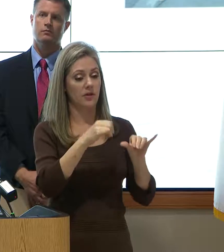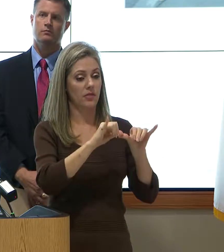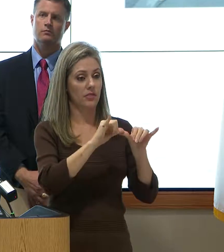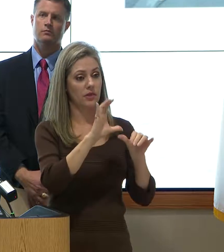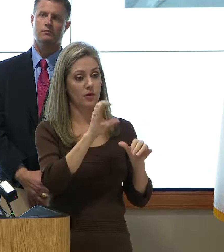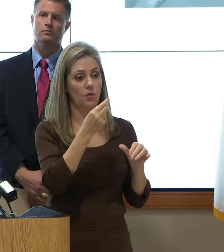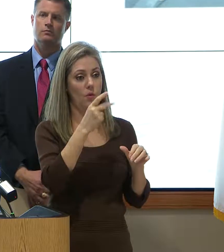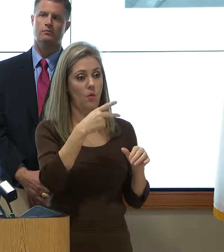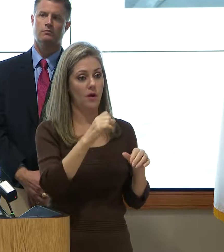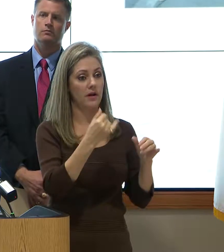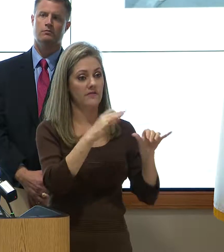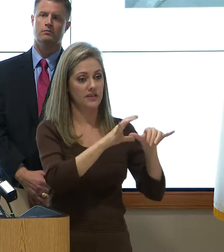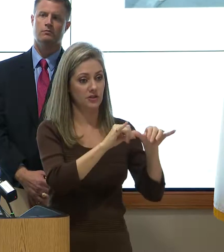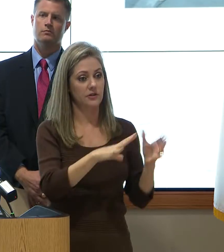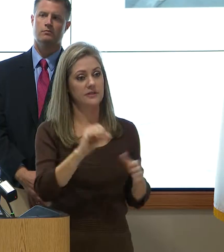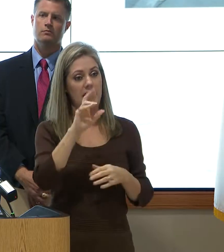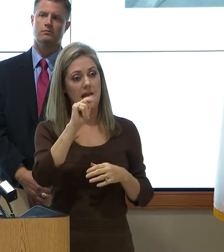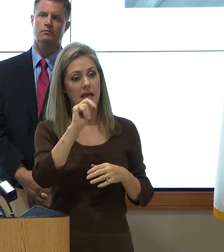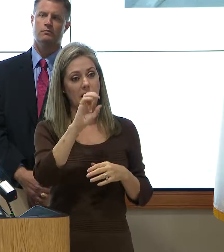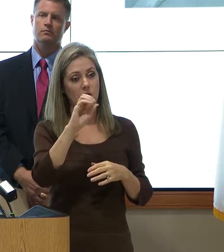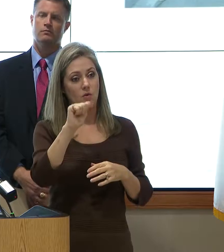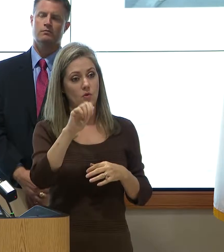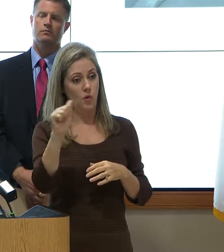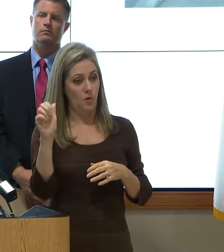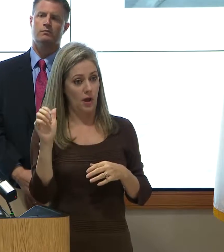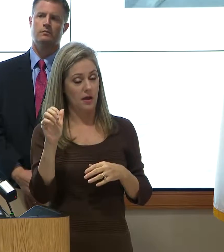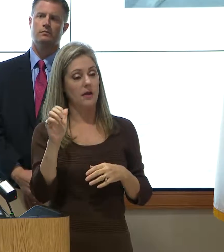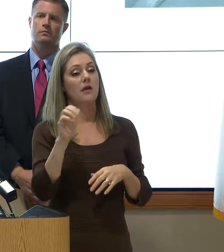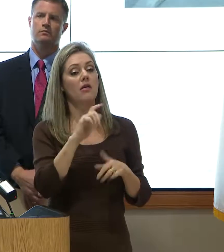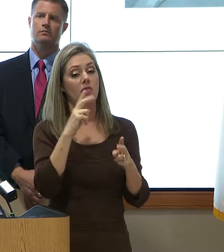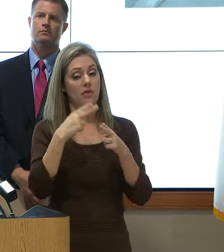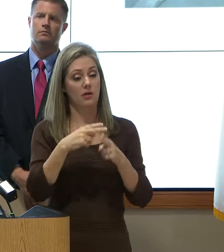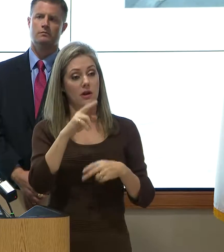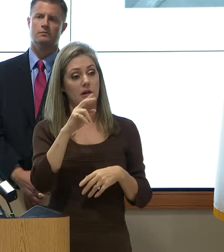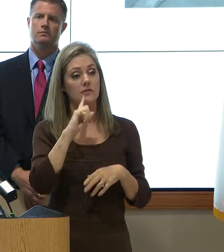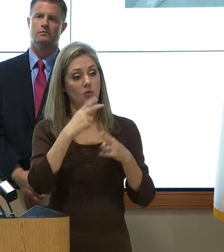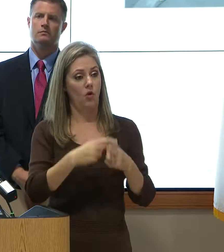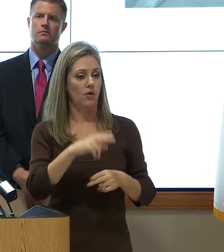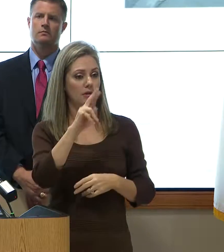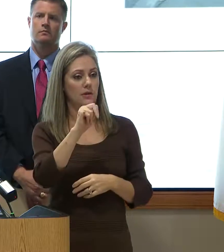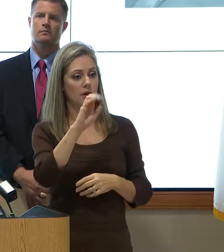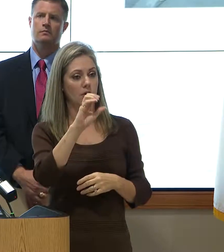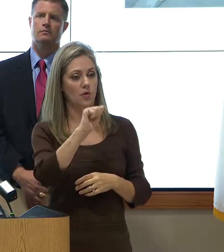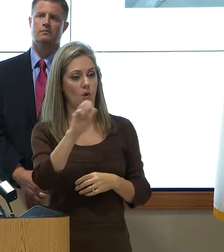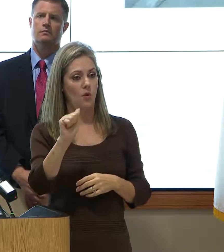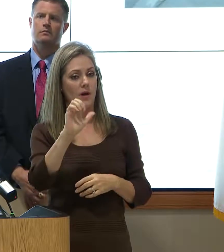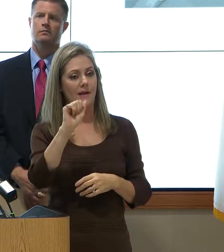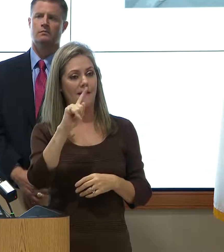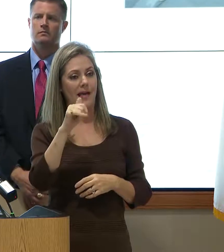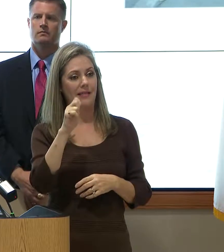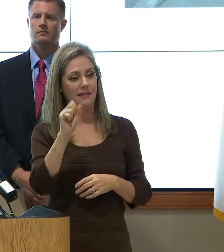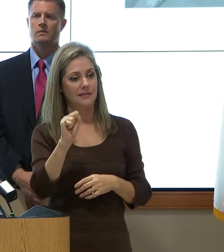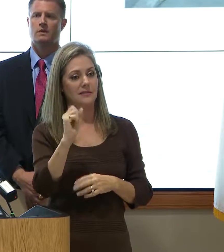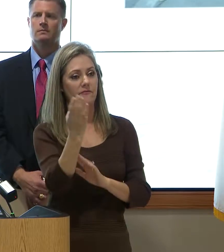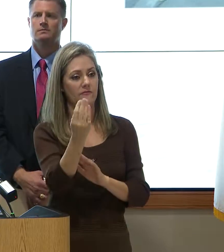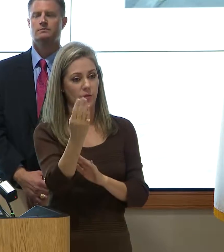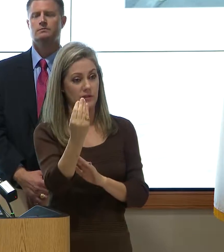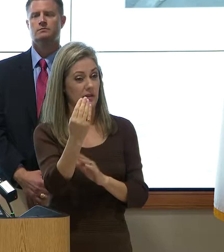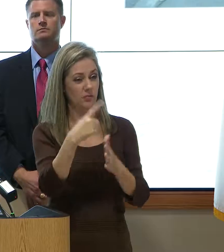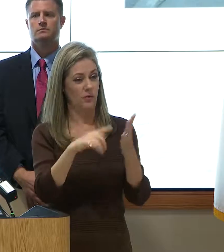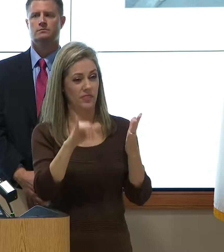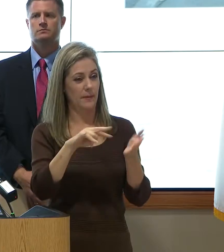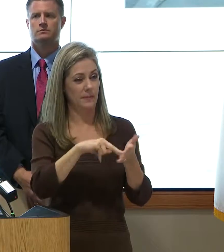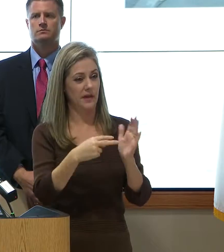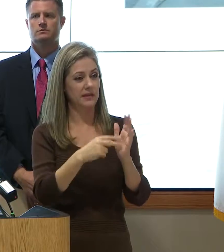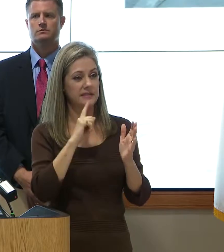Oceanic and Atmospheric Administration, we're working on something called NOAA Atlas 14. And what that is is an